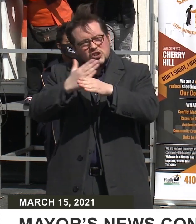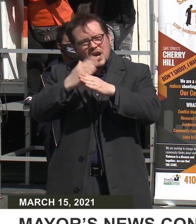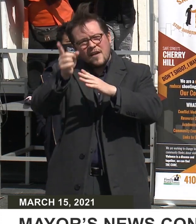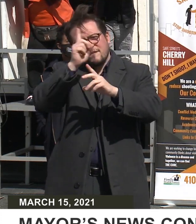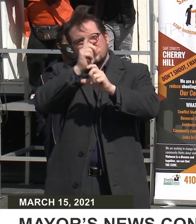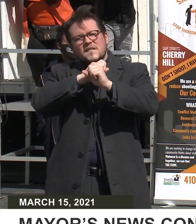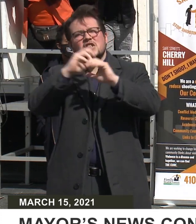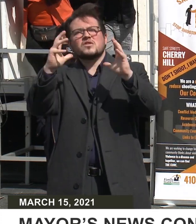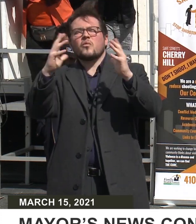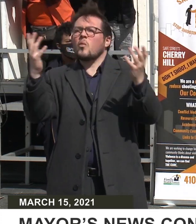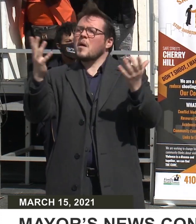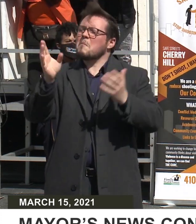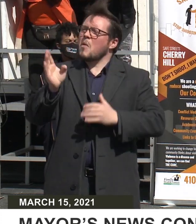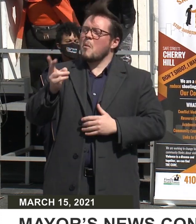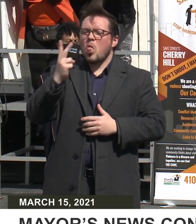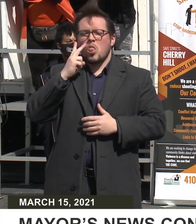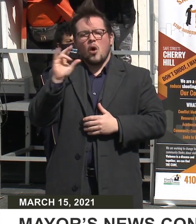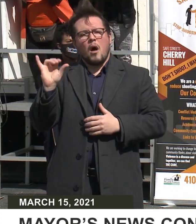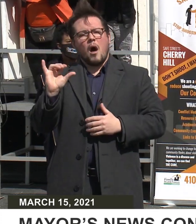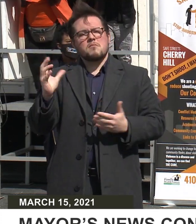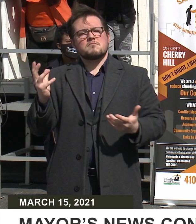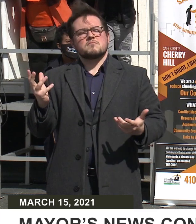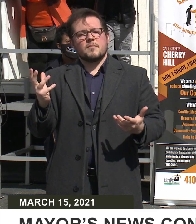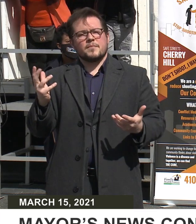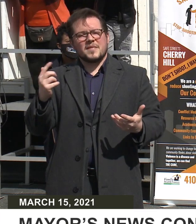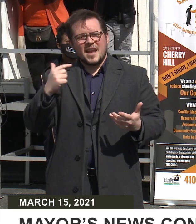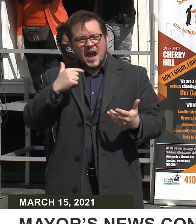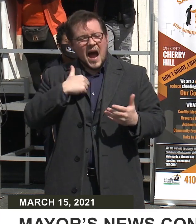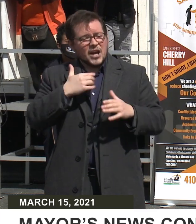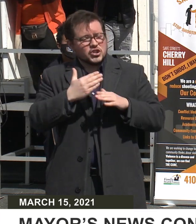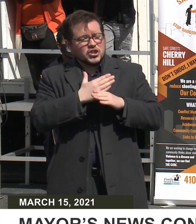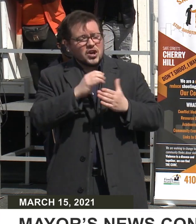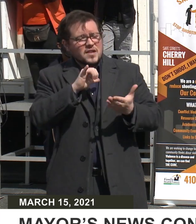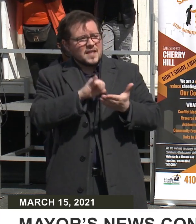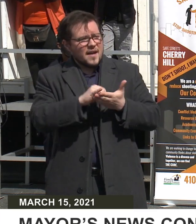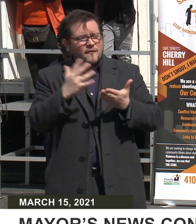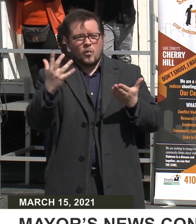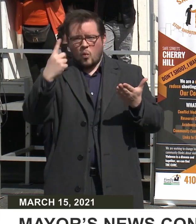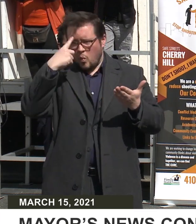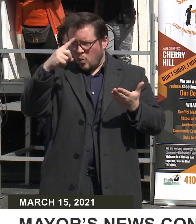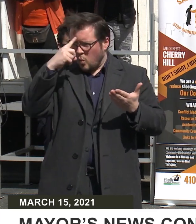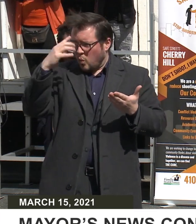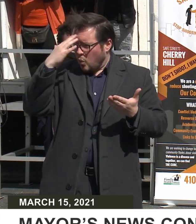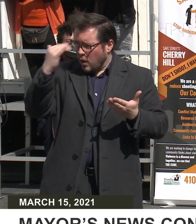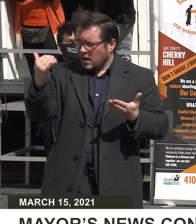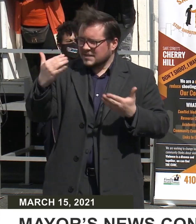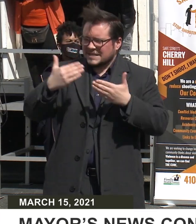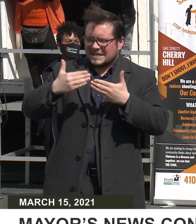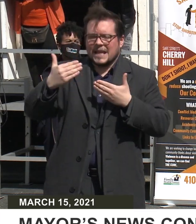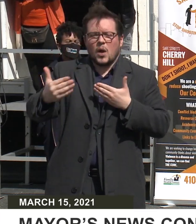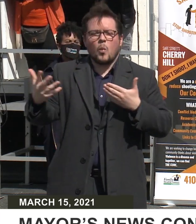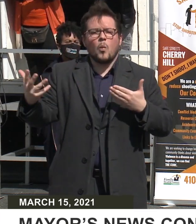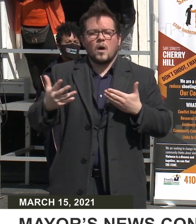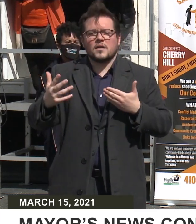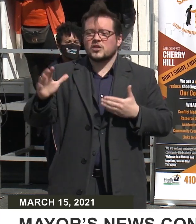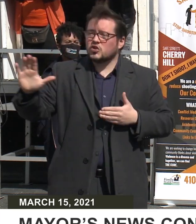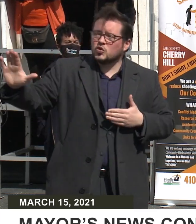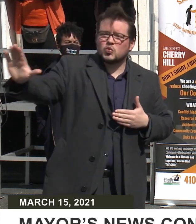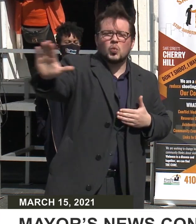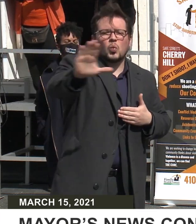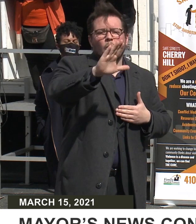like when our work is finished. I share that as a precursor for what's next. Your feedback.